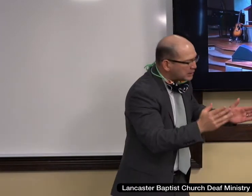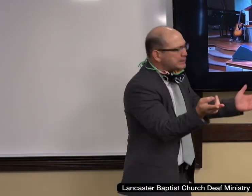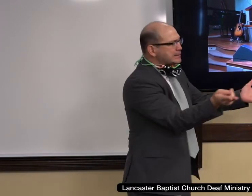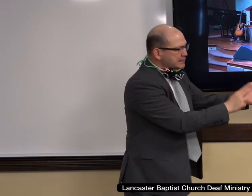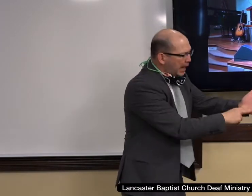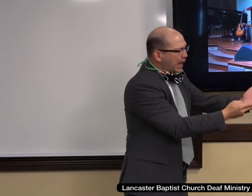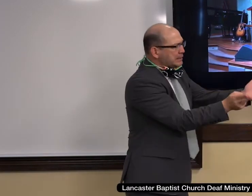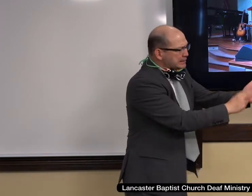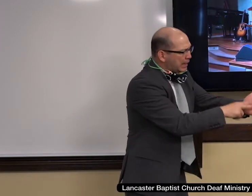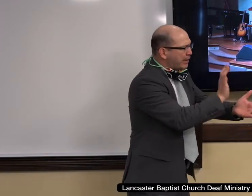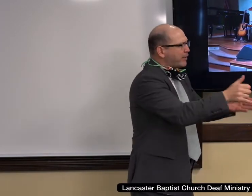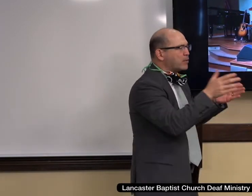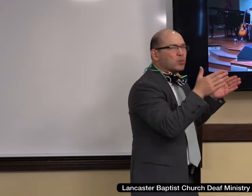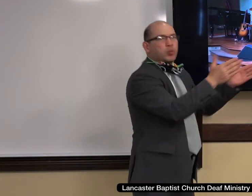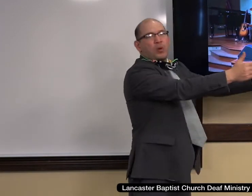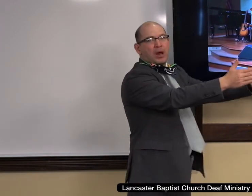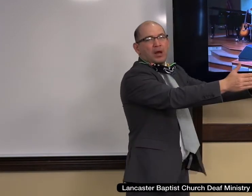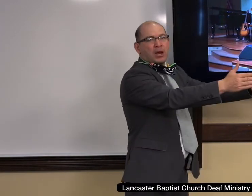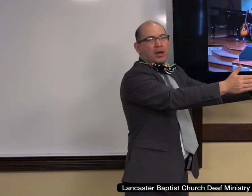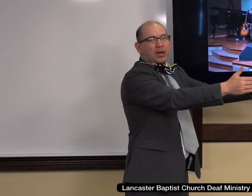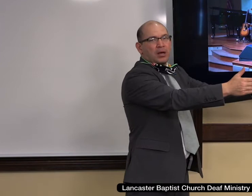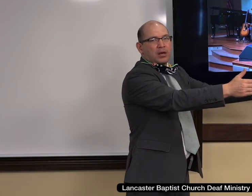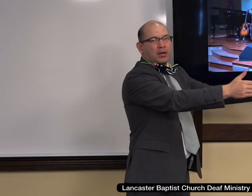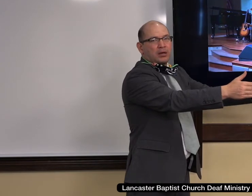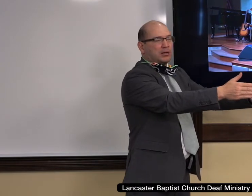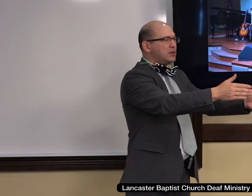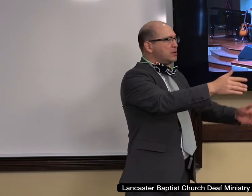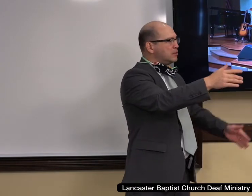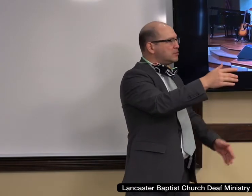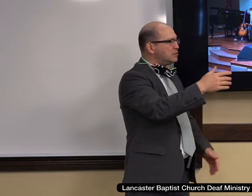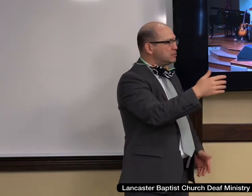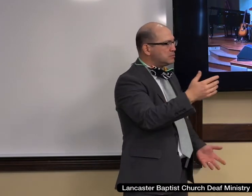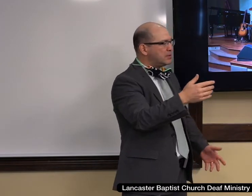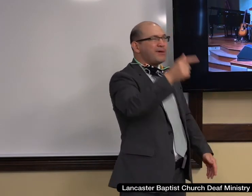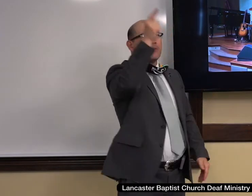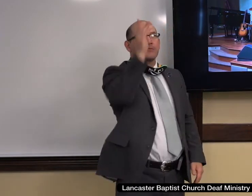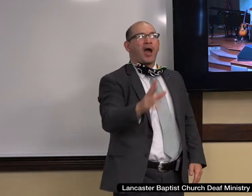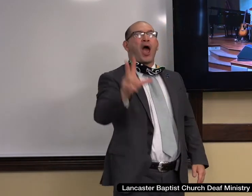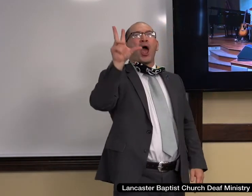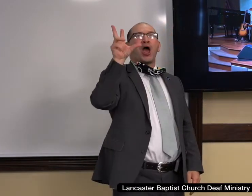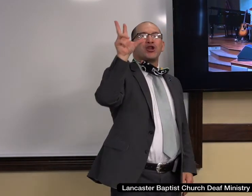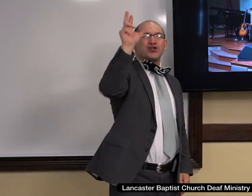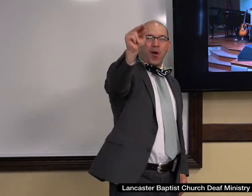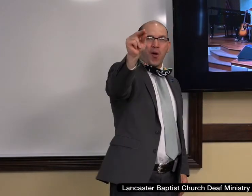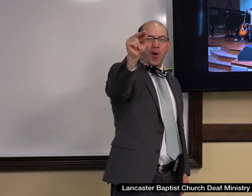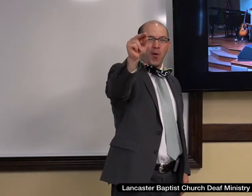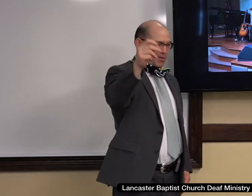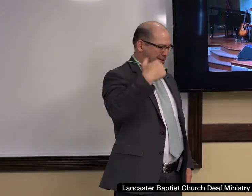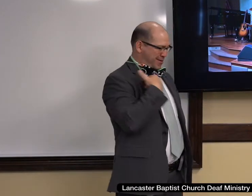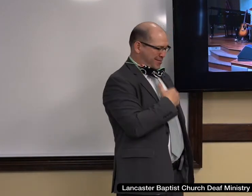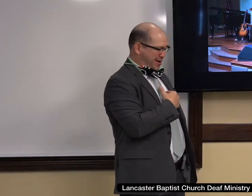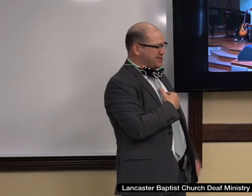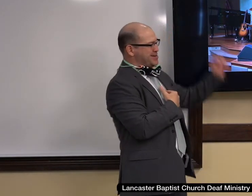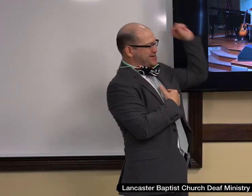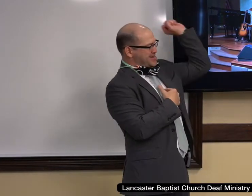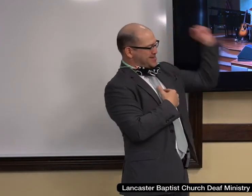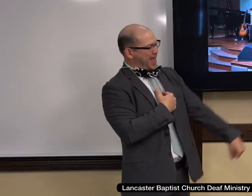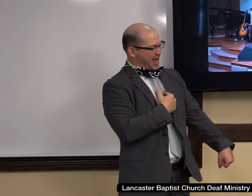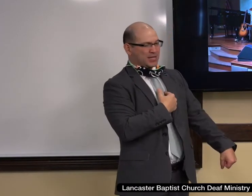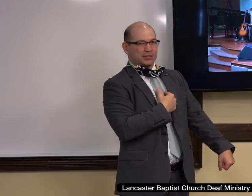the Humanist Manifesto, which means that humanism, relativism, atheism is their God. There's no wonder that they could care